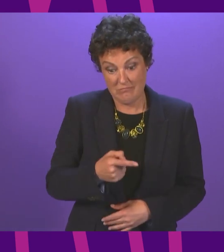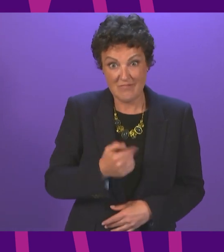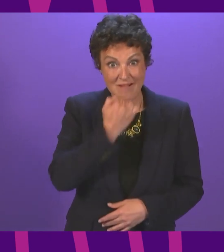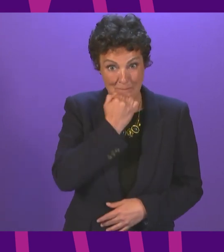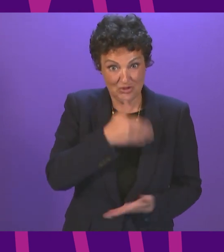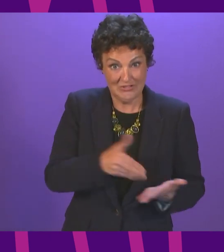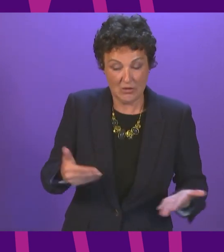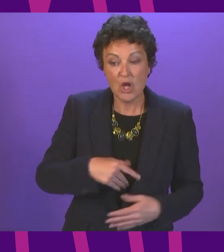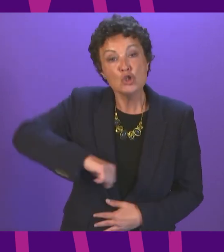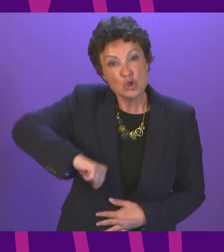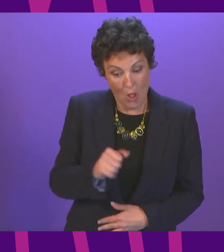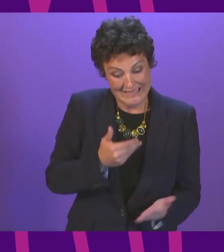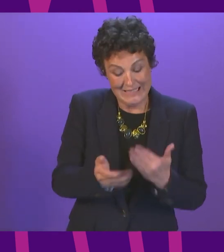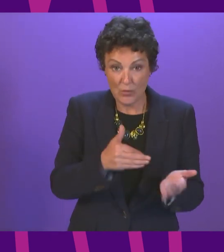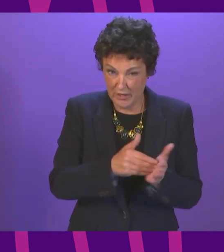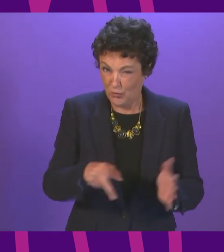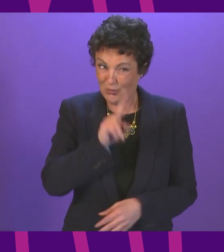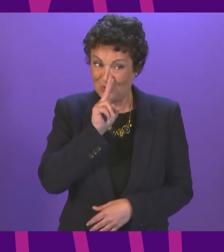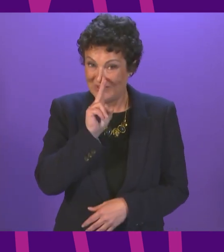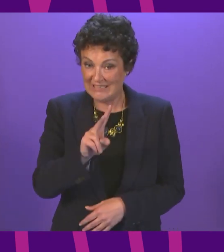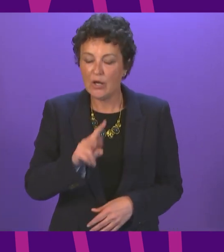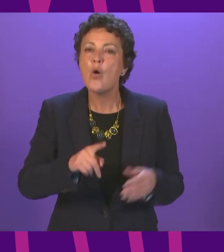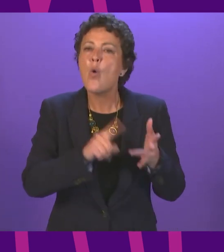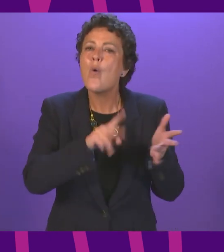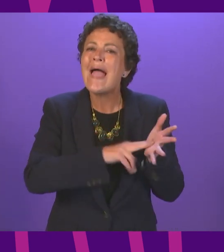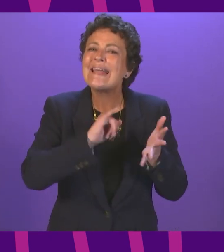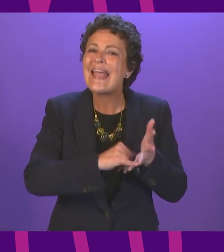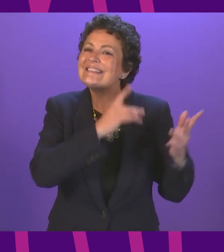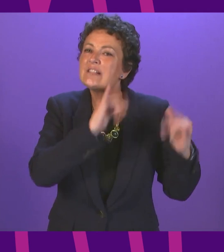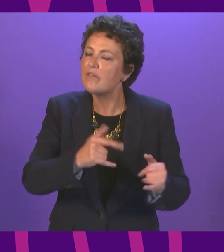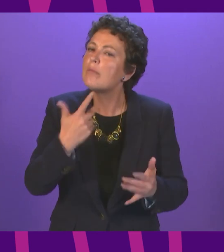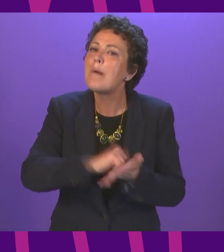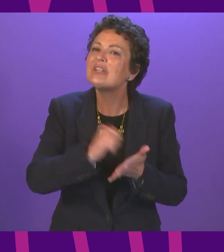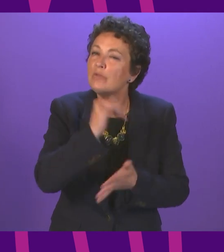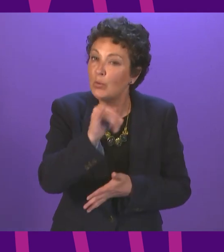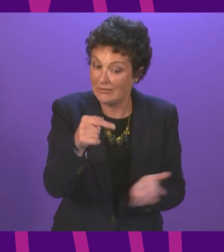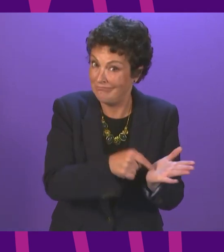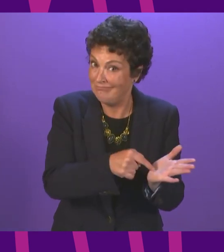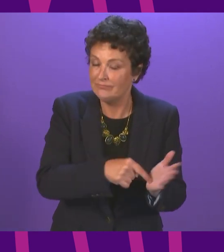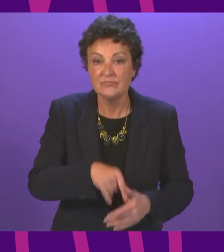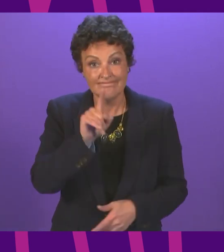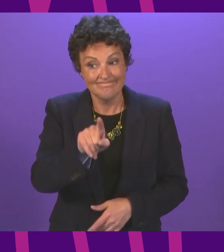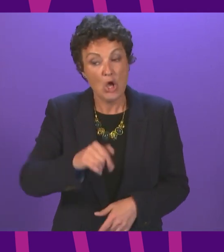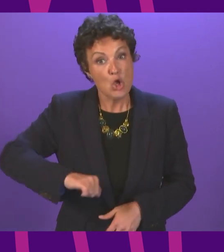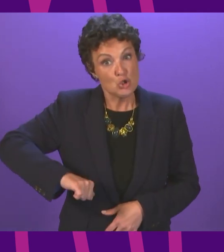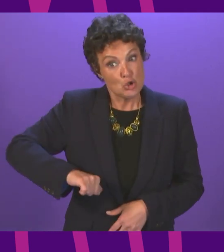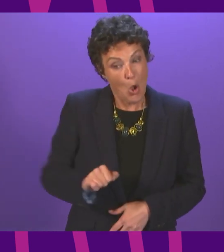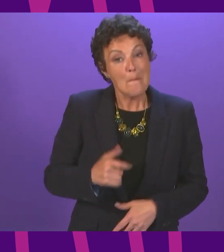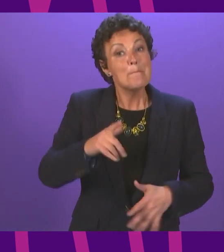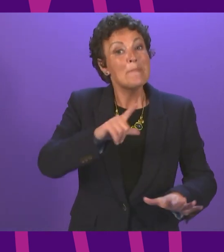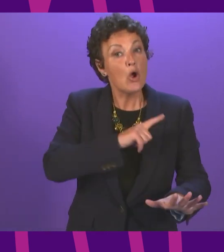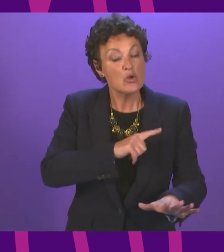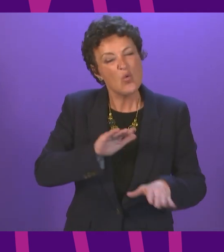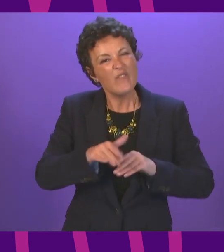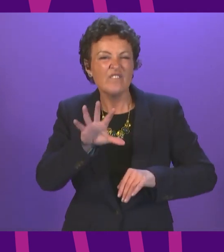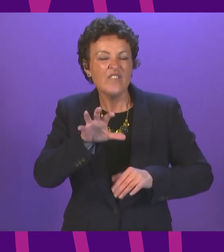factors Scotland is dealing with right now, and you see this in the ONS survey that is published weekly, is because we have generally over the last 15 months,